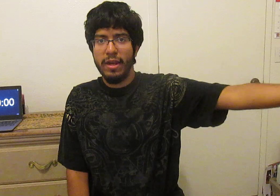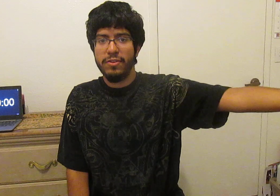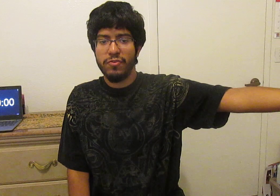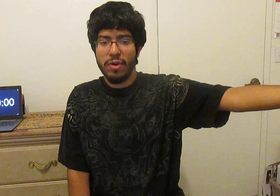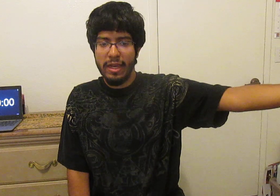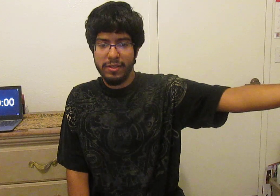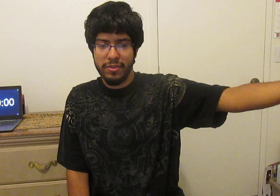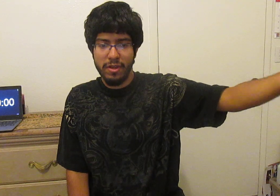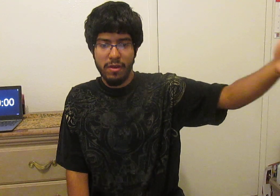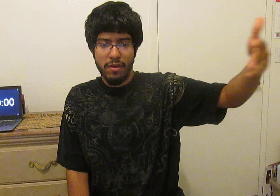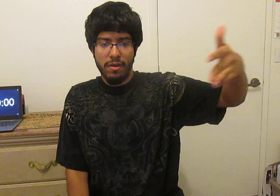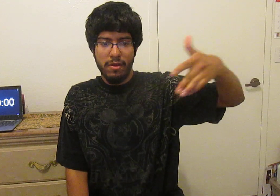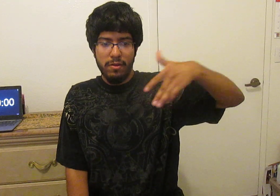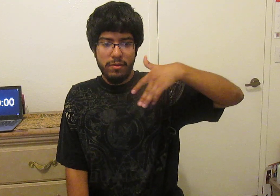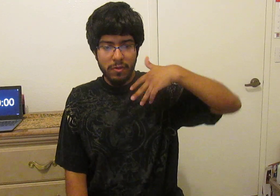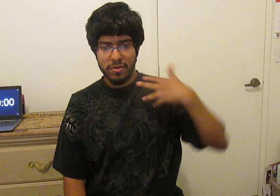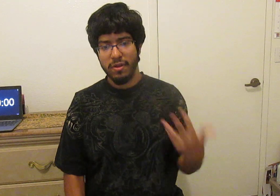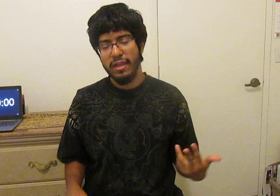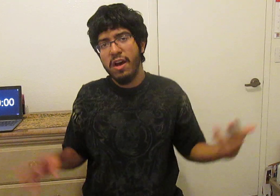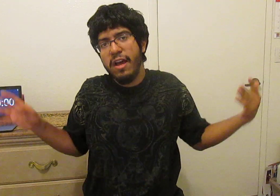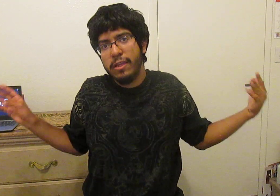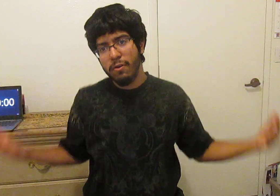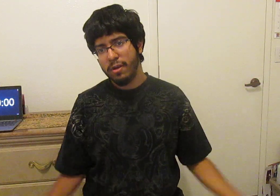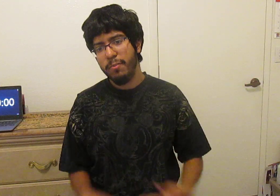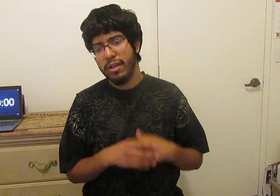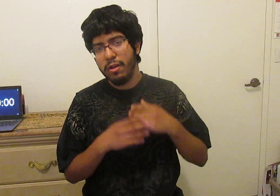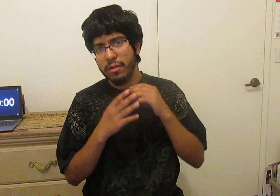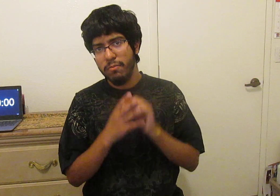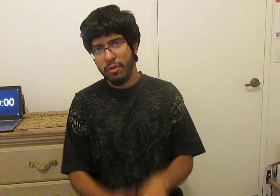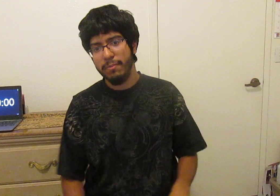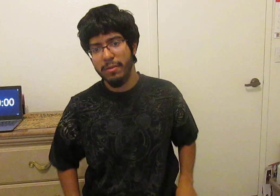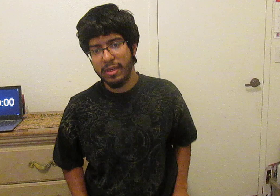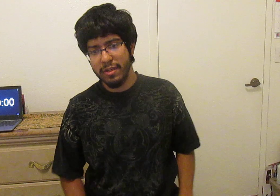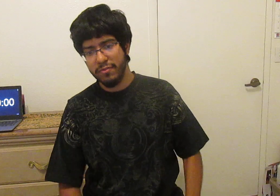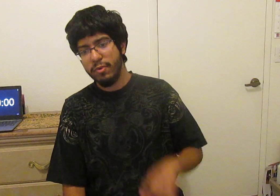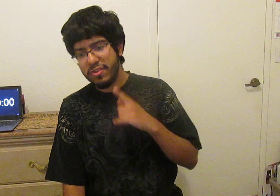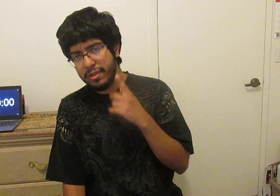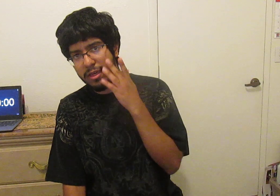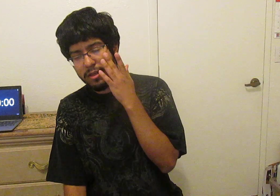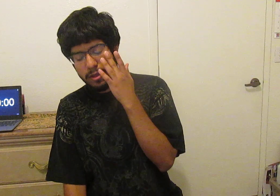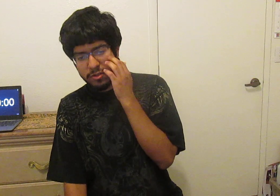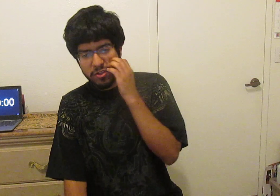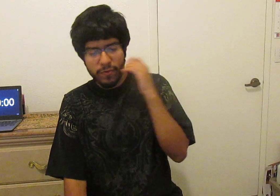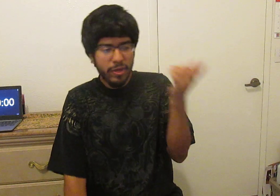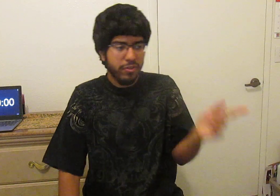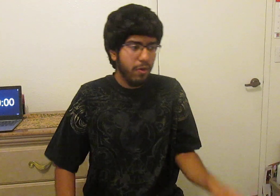strikes due to an unethical company called the Molybeat because recently just a few weeks ago